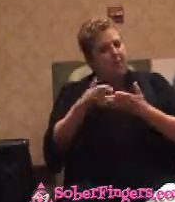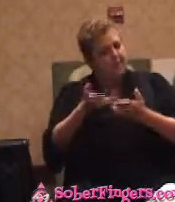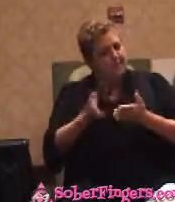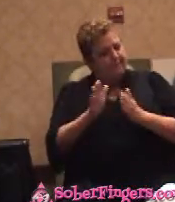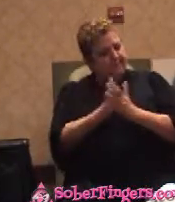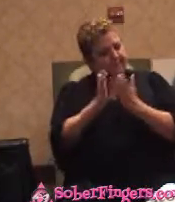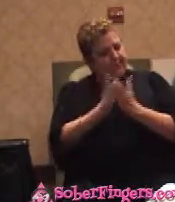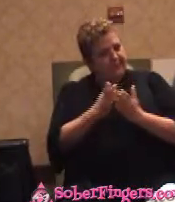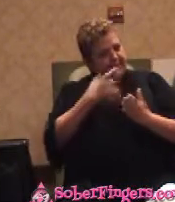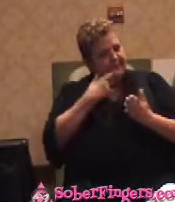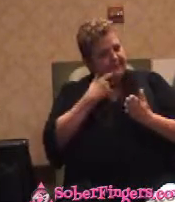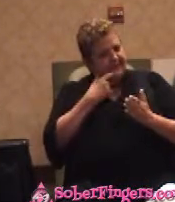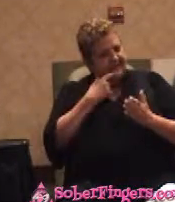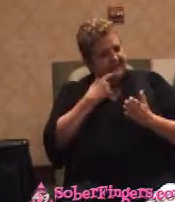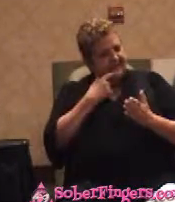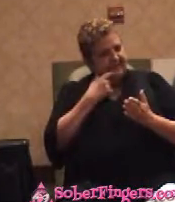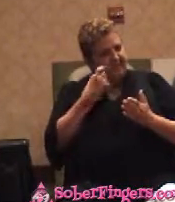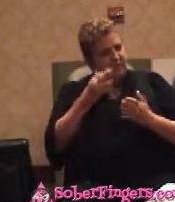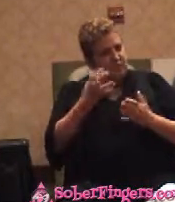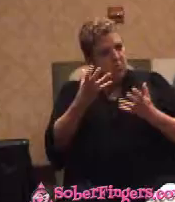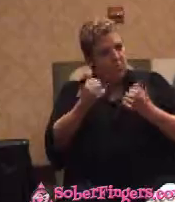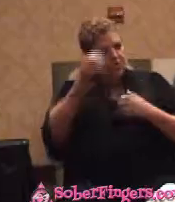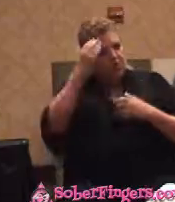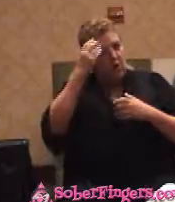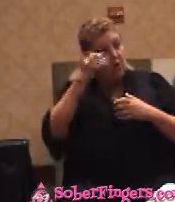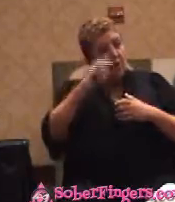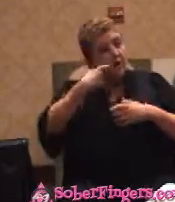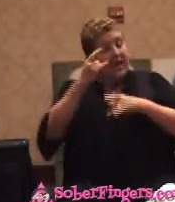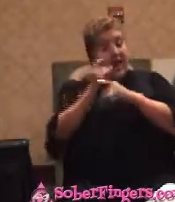want to find out, just stop drinking for a year.